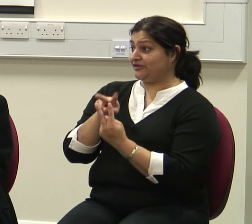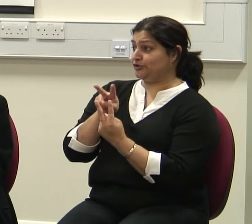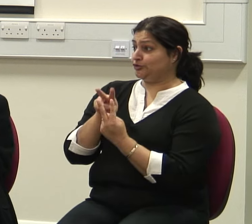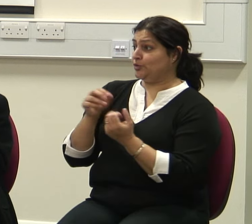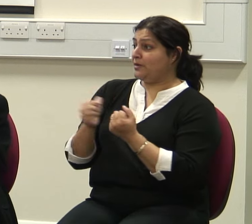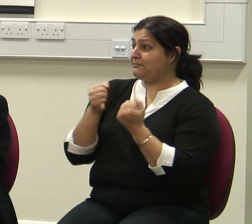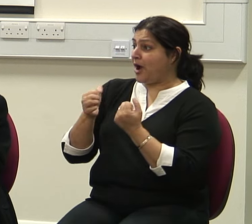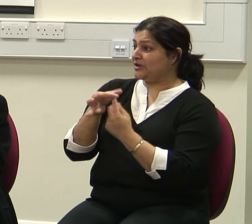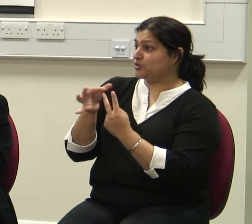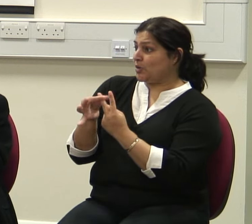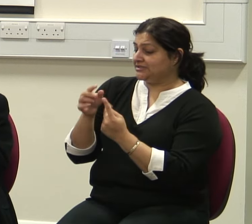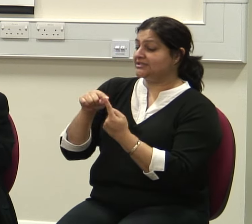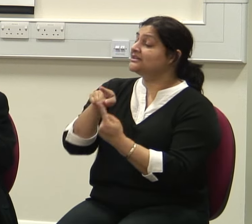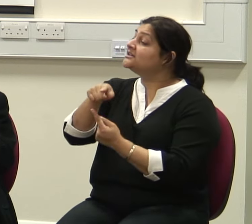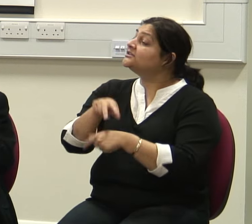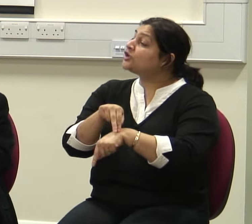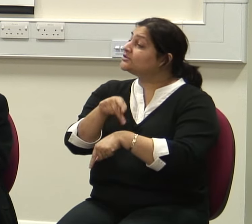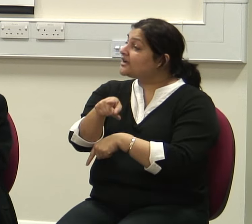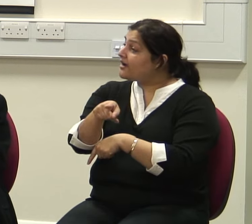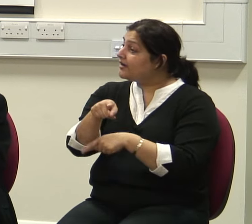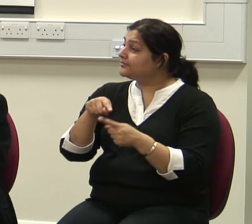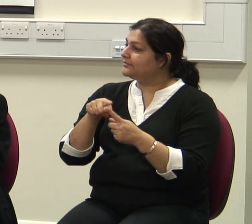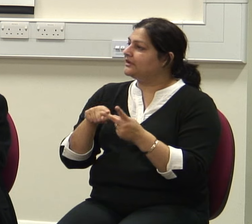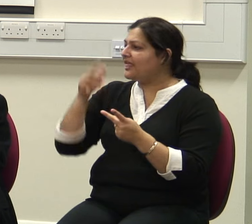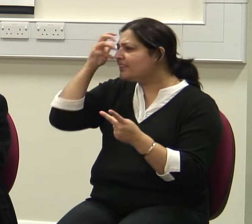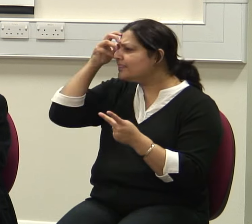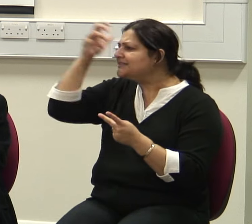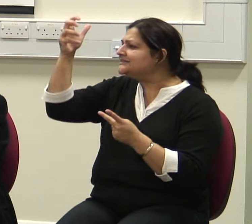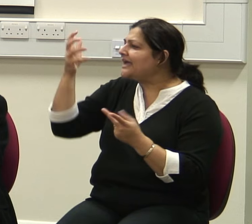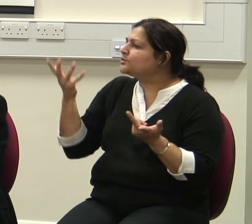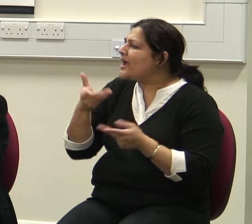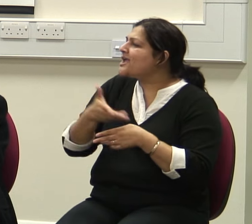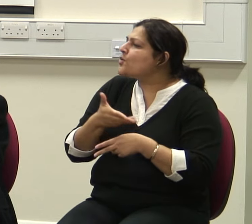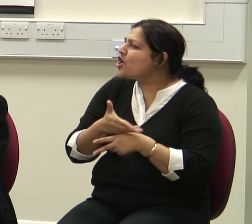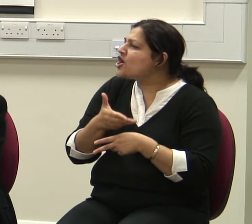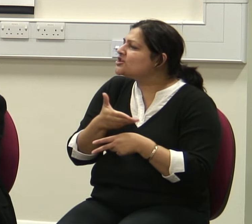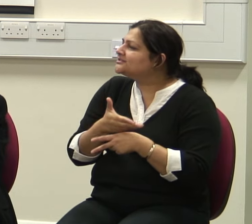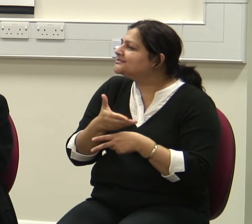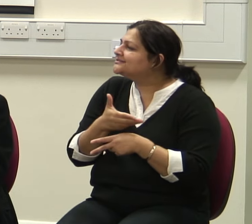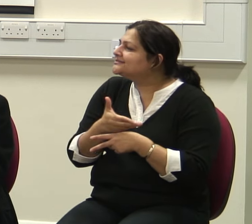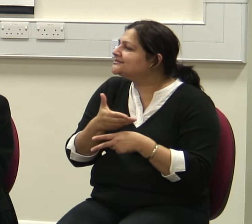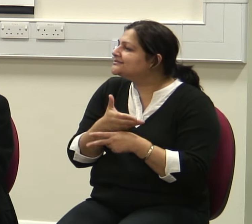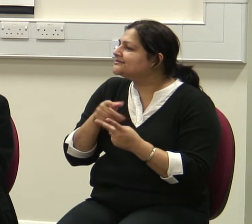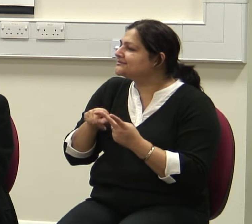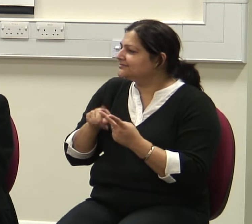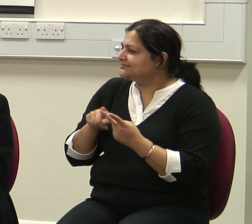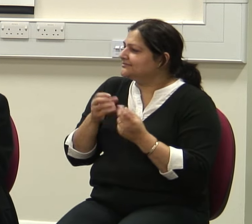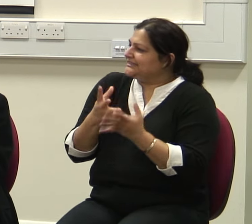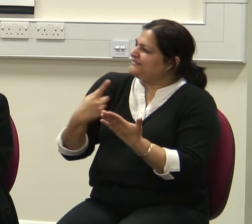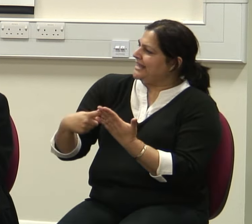sources. The doctor and the state in which he works, and the profession in which he works, which delimits it.